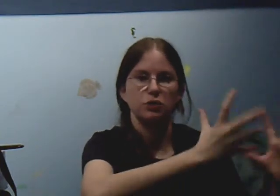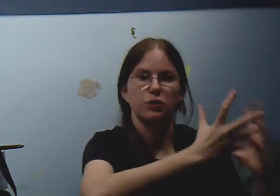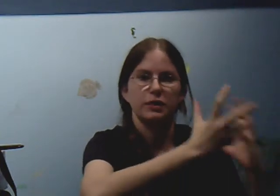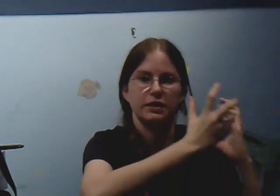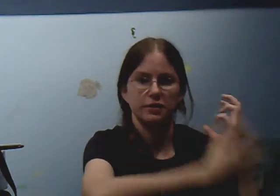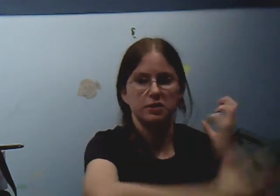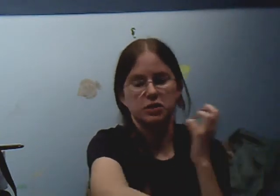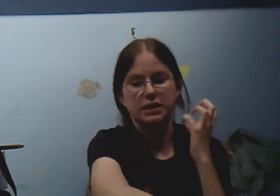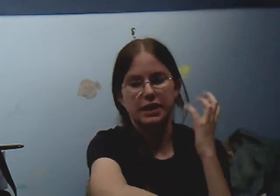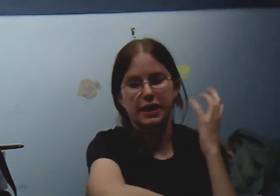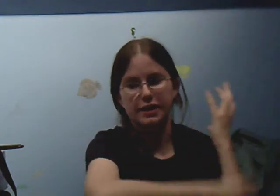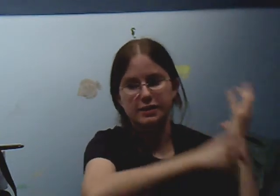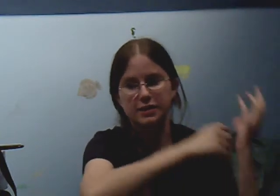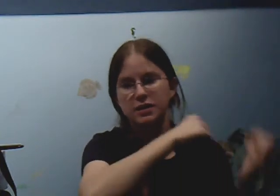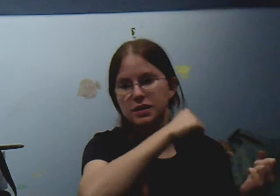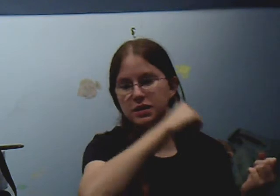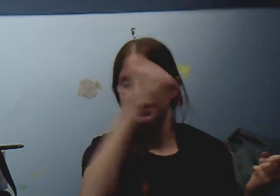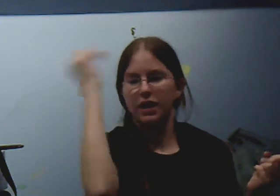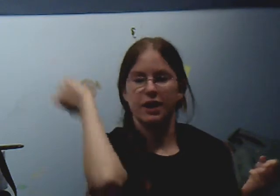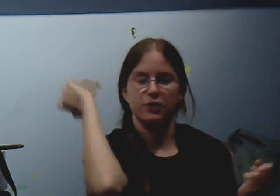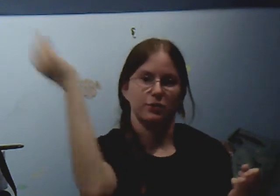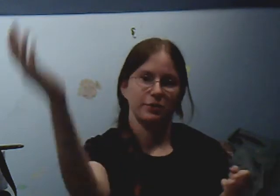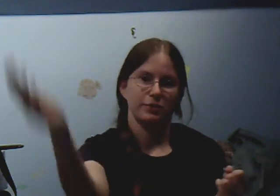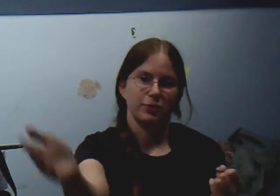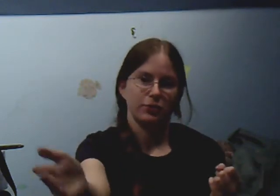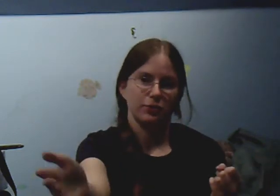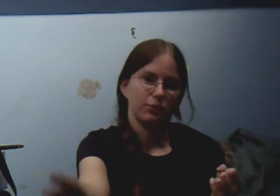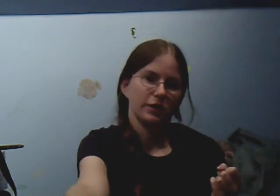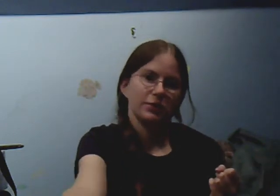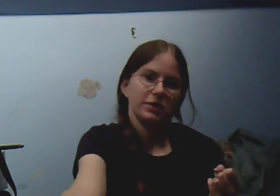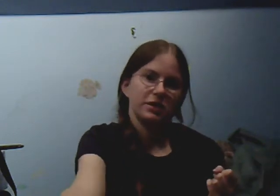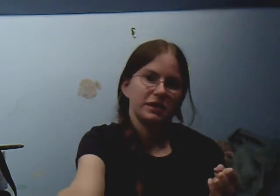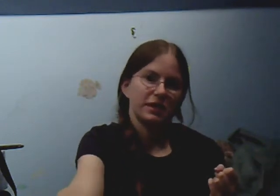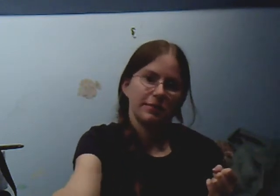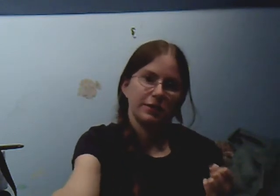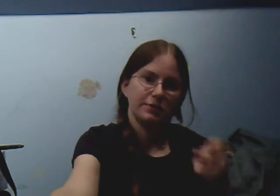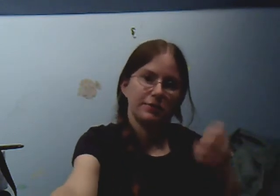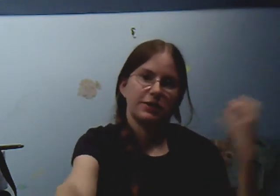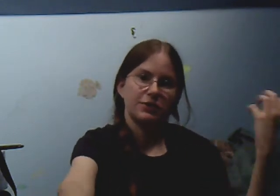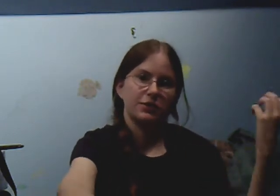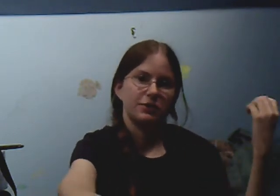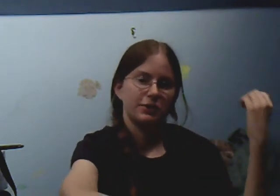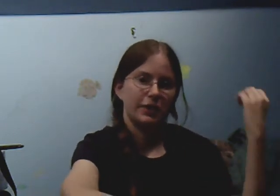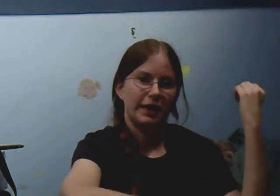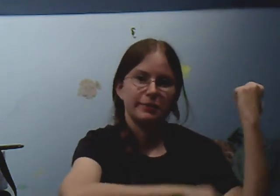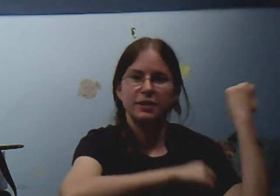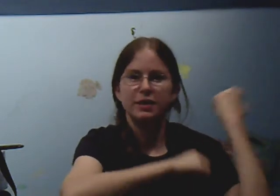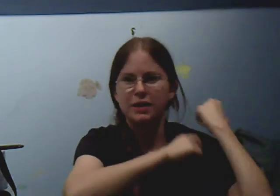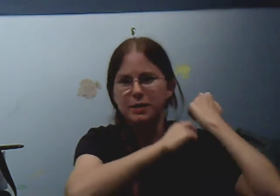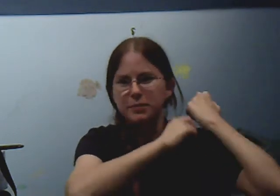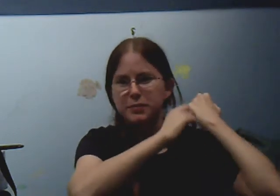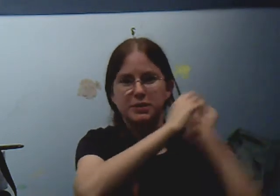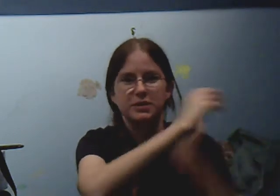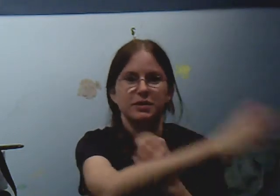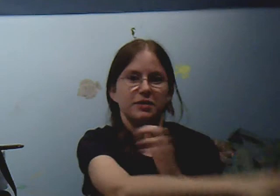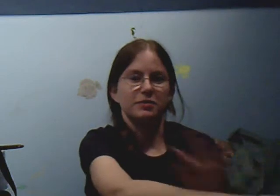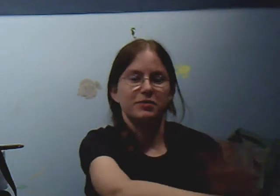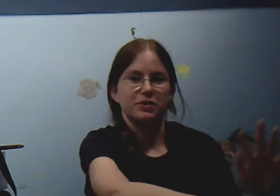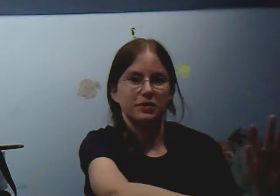exploring and learning, and, I don't remember what it was she said about it in Partners in Crime, but she said something